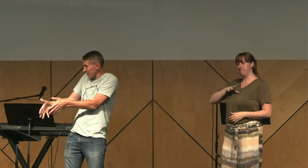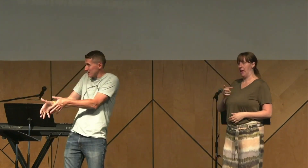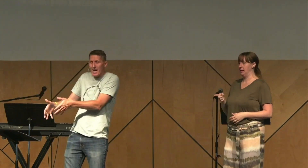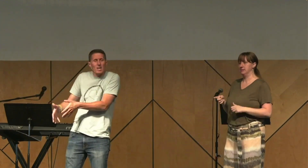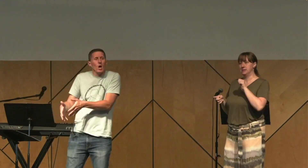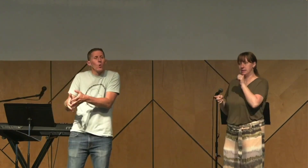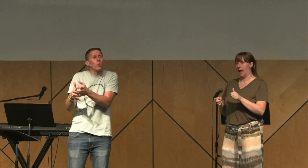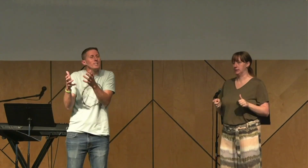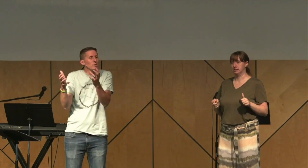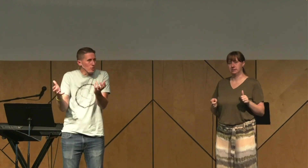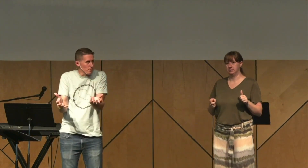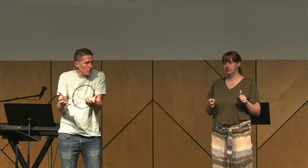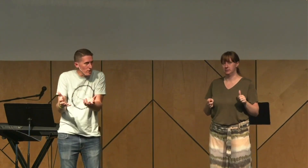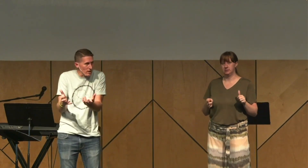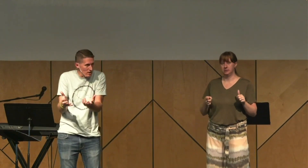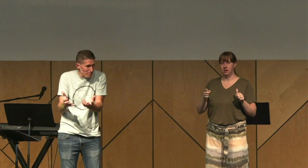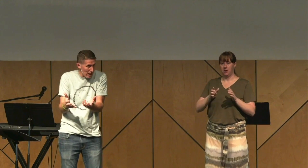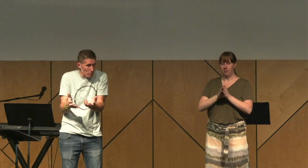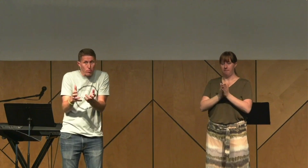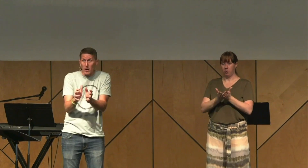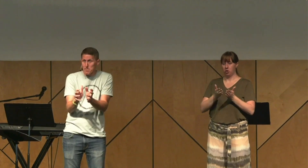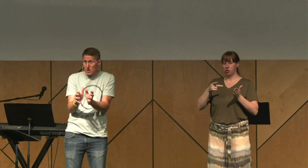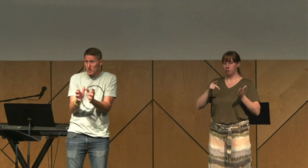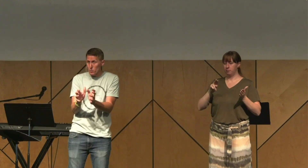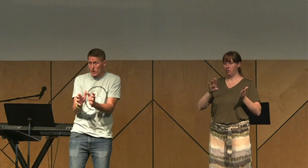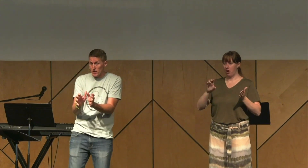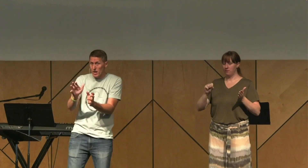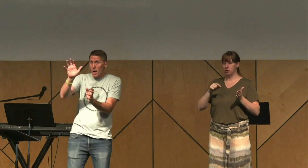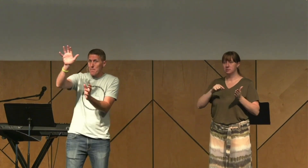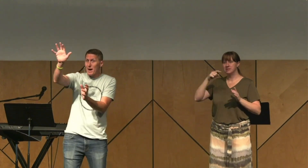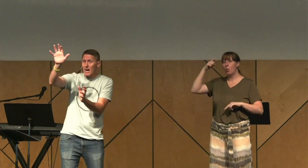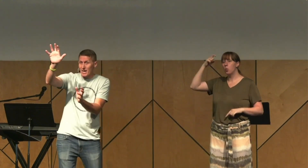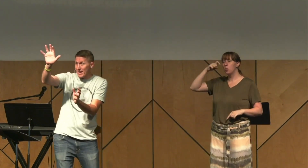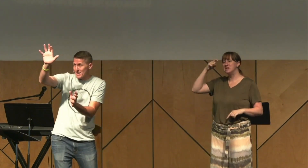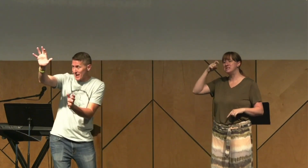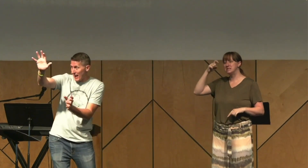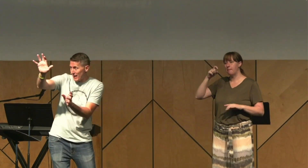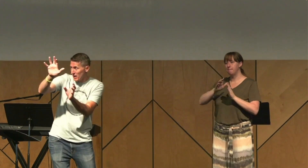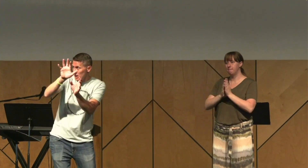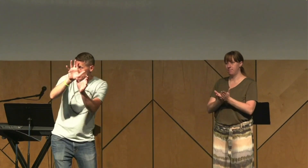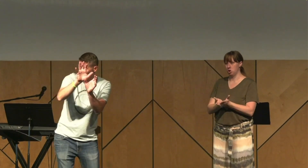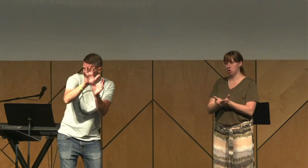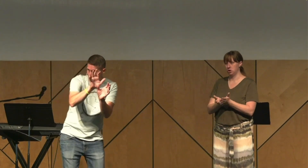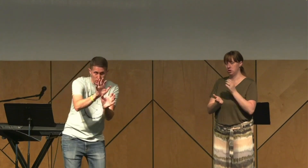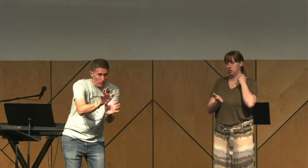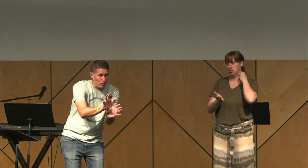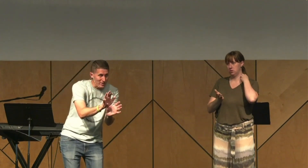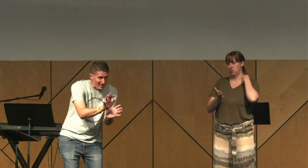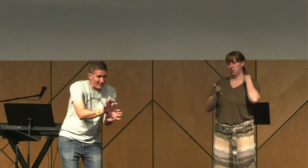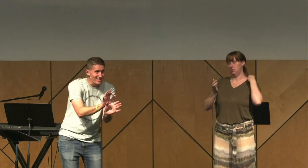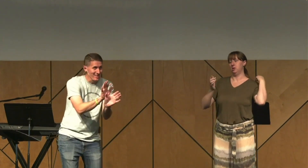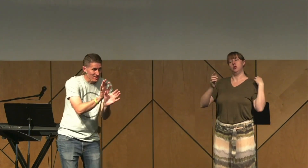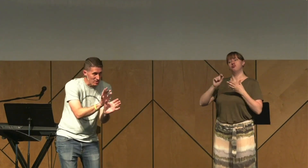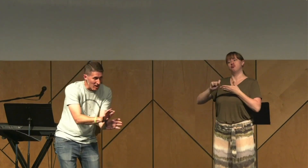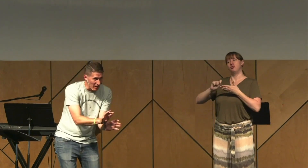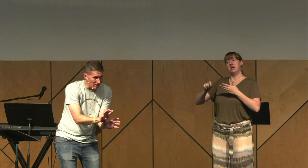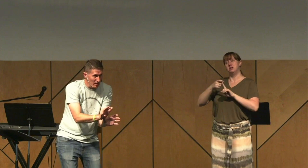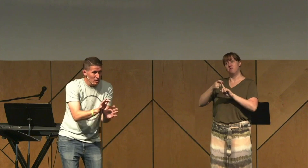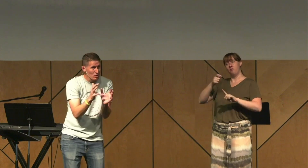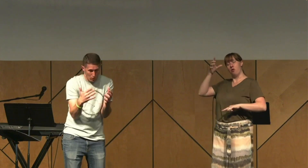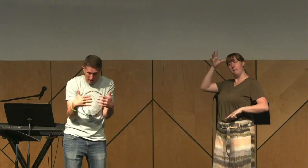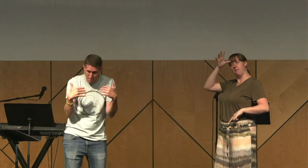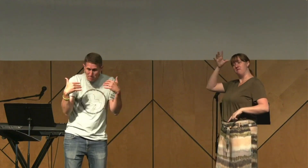of Proverbs is a wisdom book in the Bible primarily written by a dad to share with his